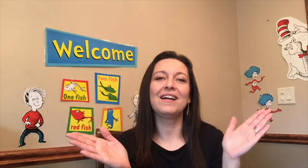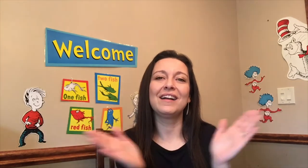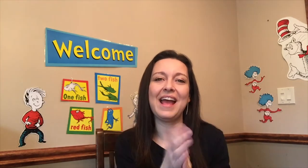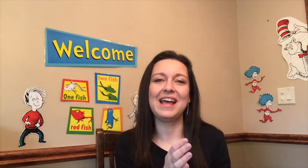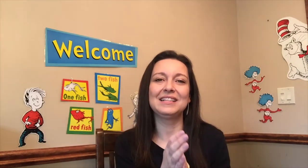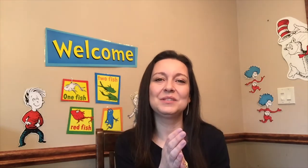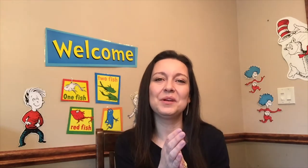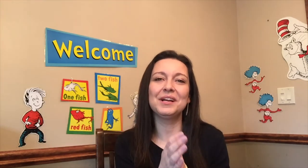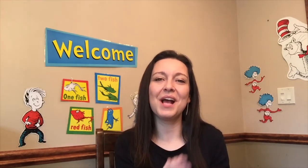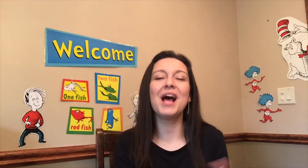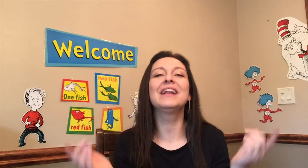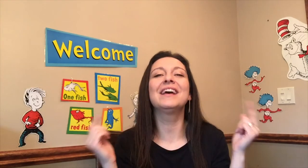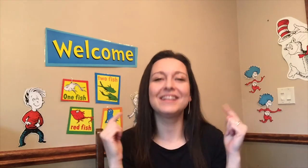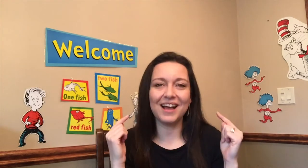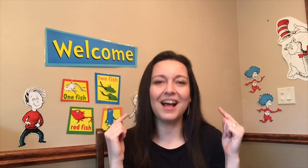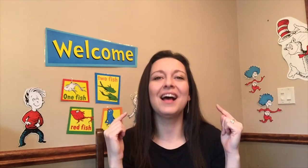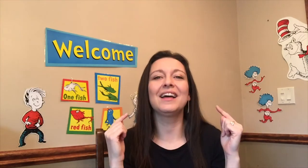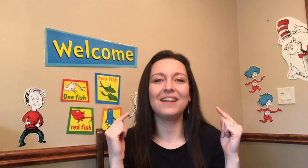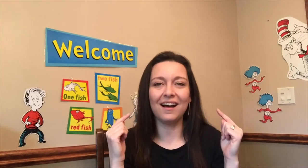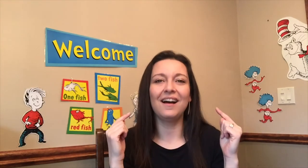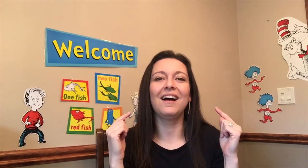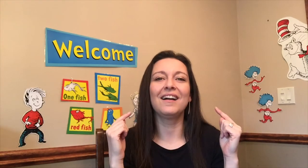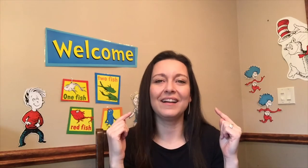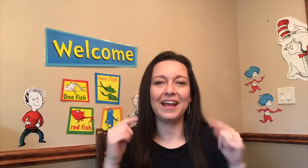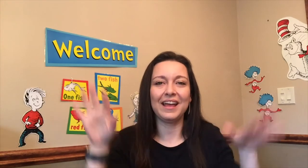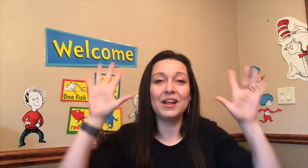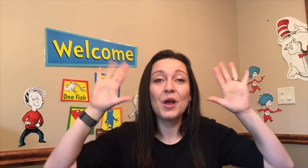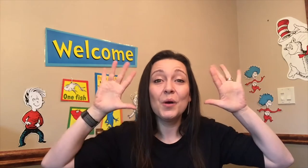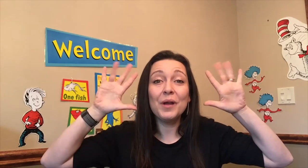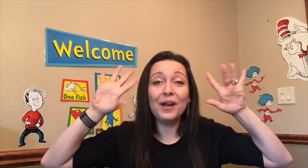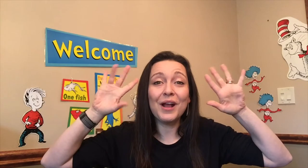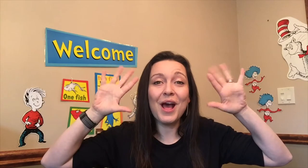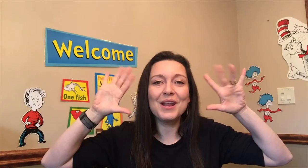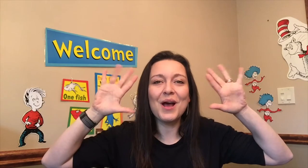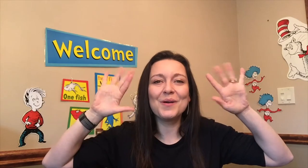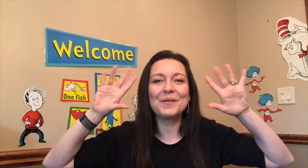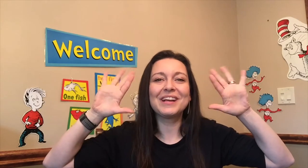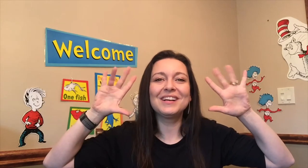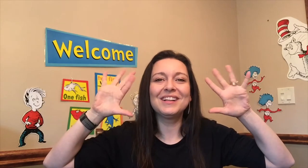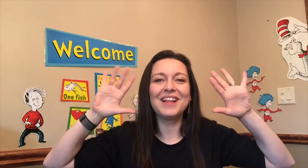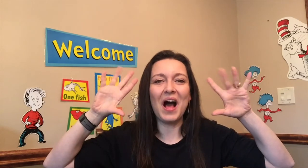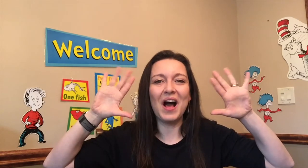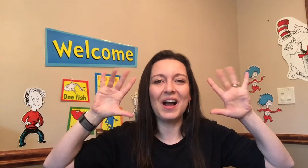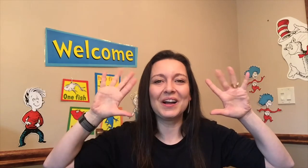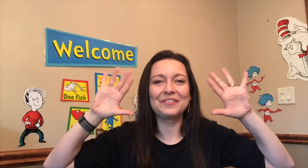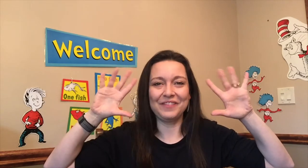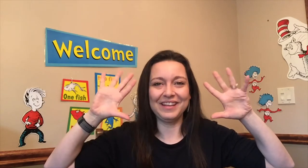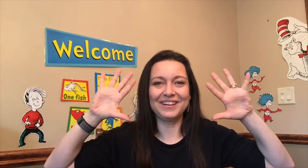hands we're gonna nod our head we're gonna wiggle our fingers